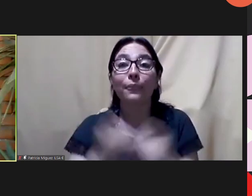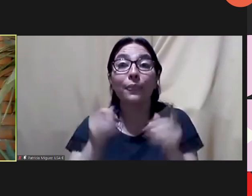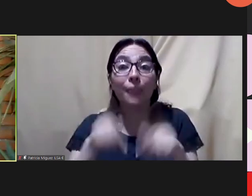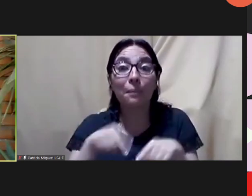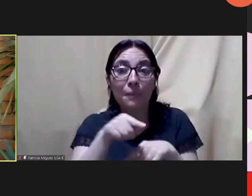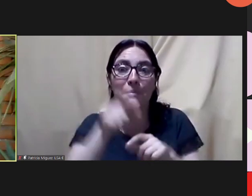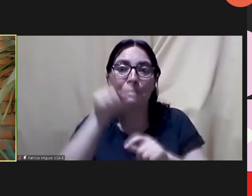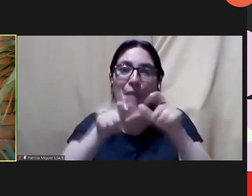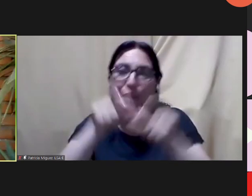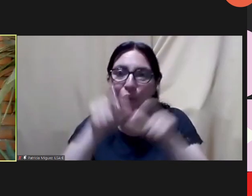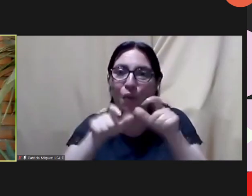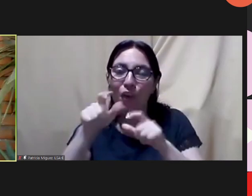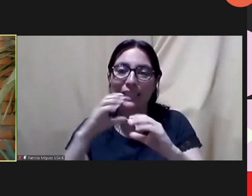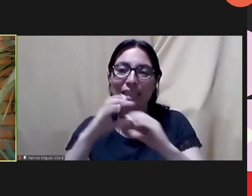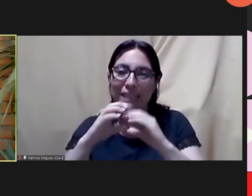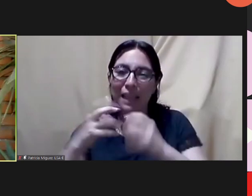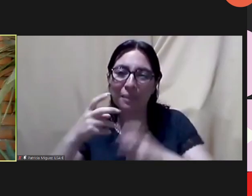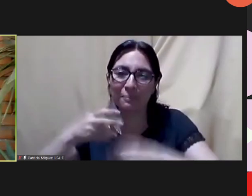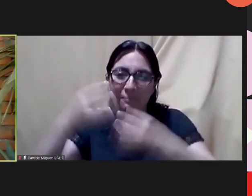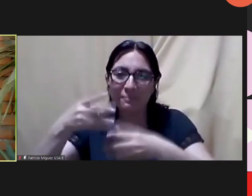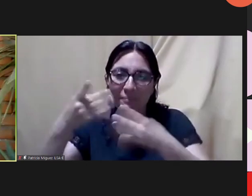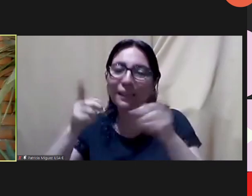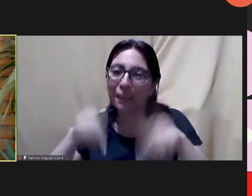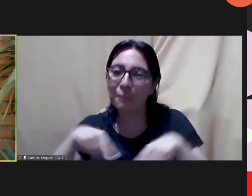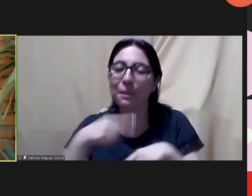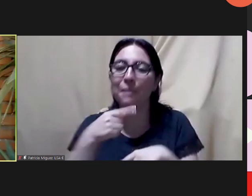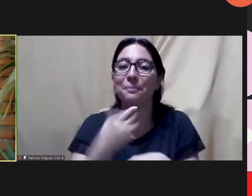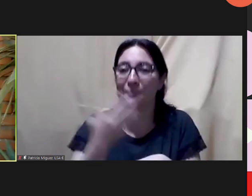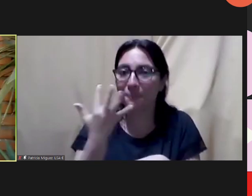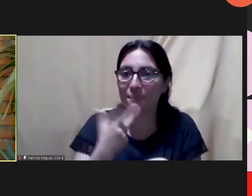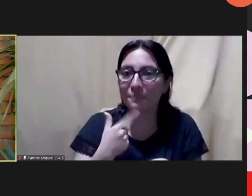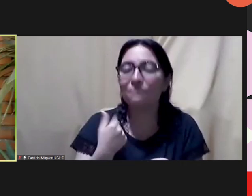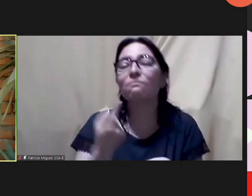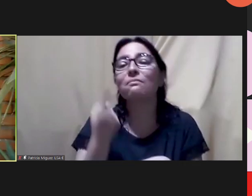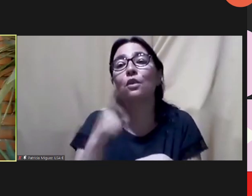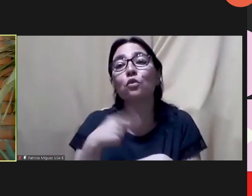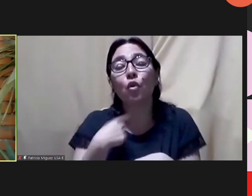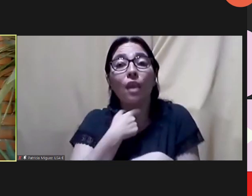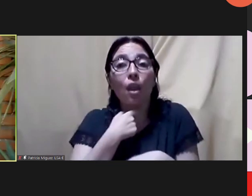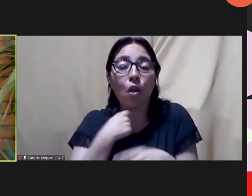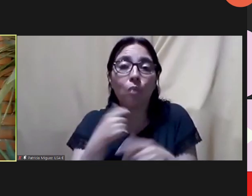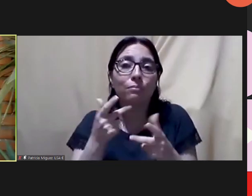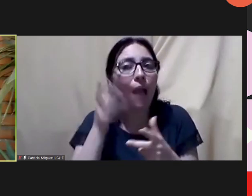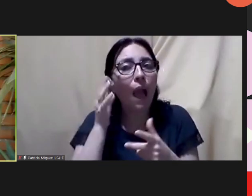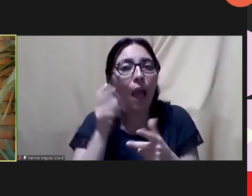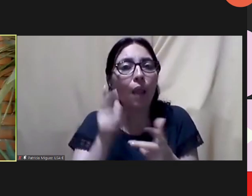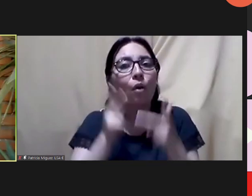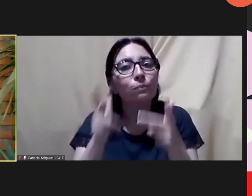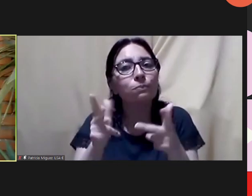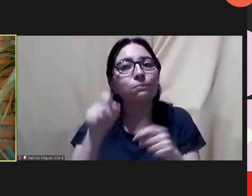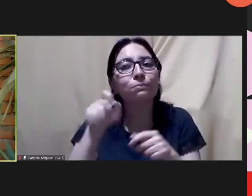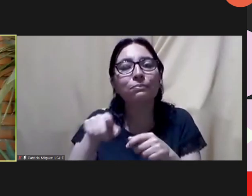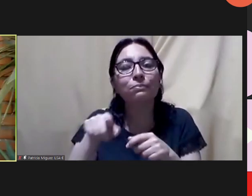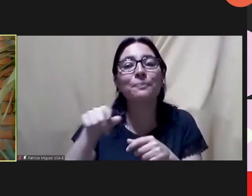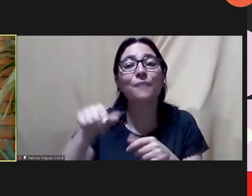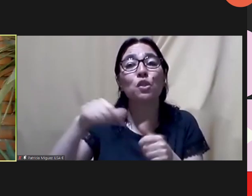colleagues and all of the participants however i believe that there's one thing that